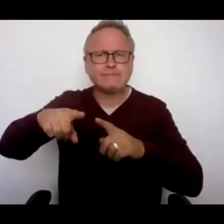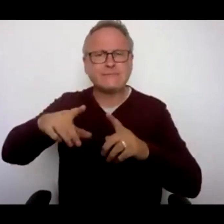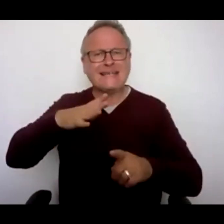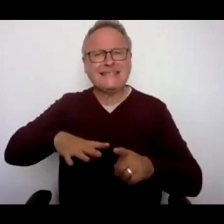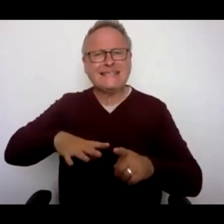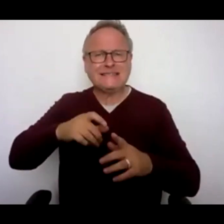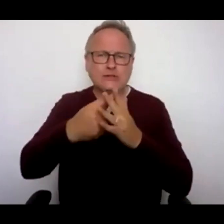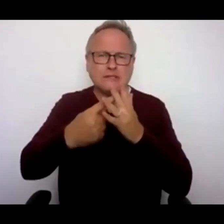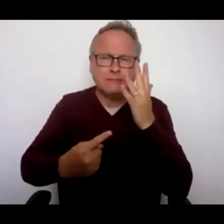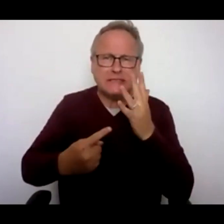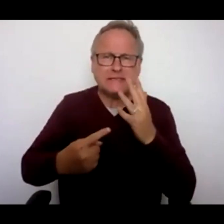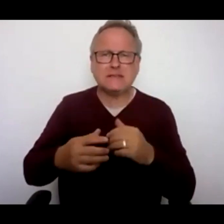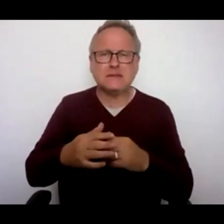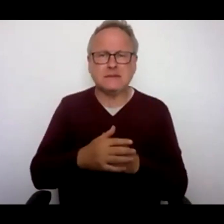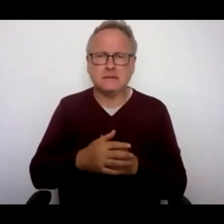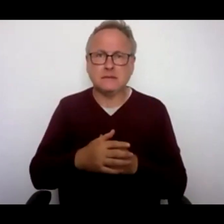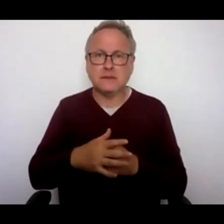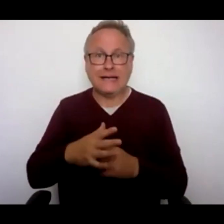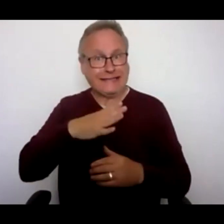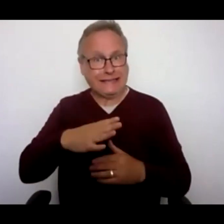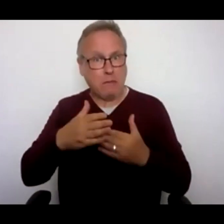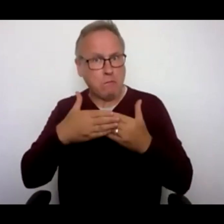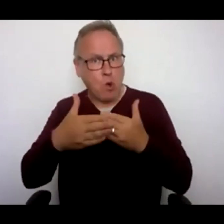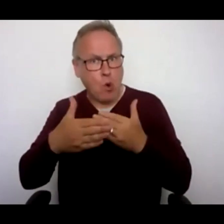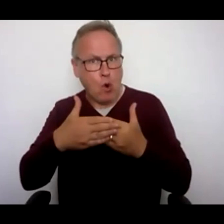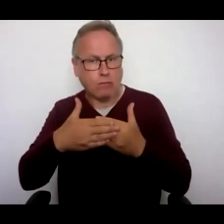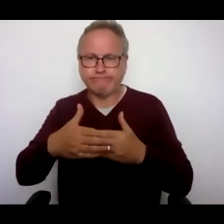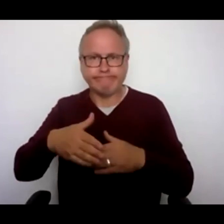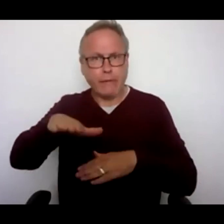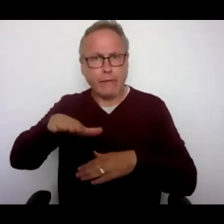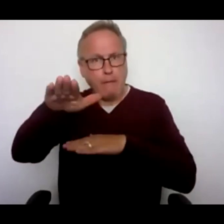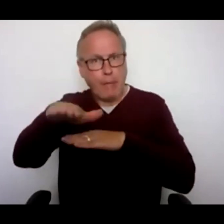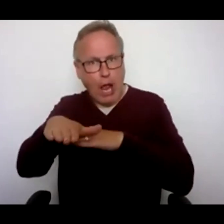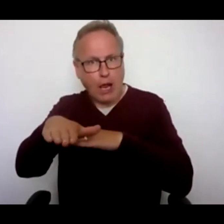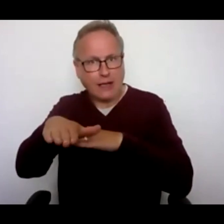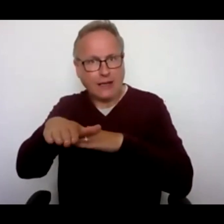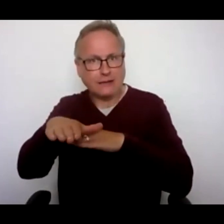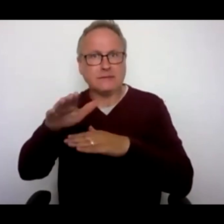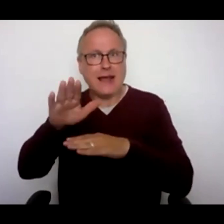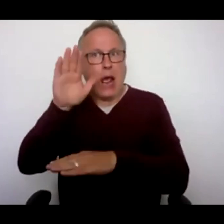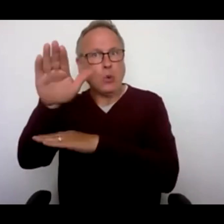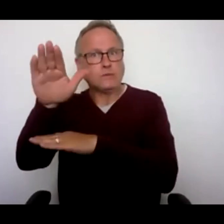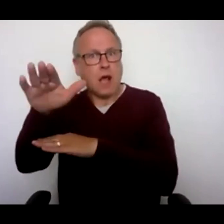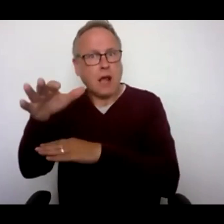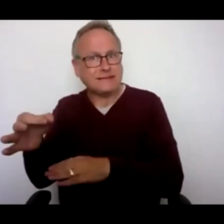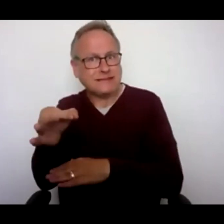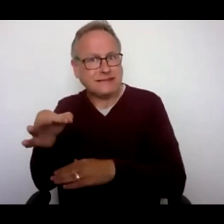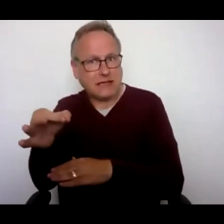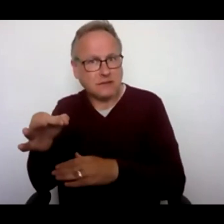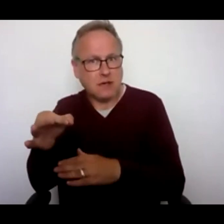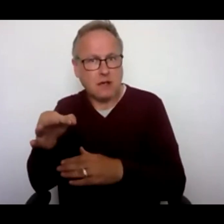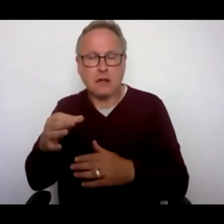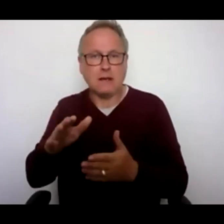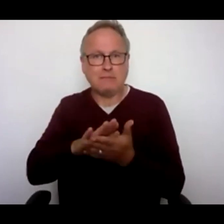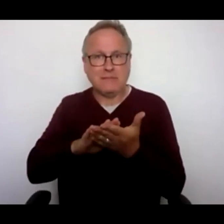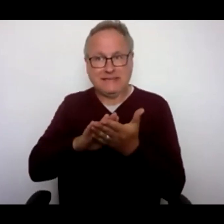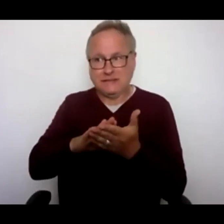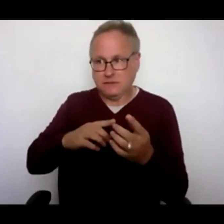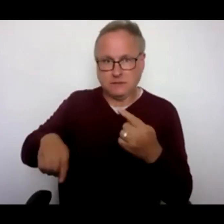would need to be more parking spaces outside the city centre for people with blue badges. Better